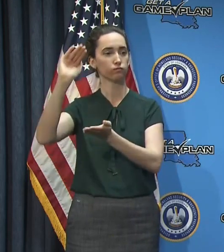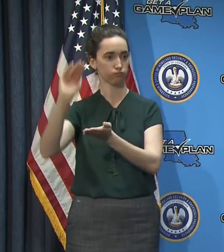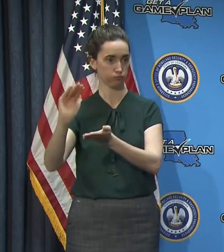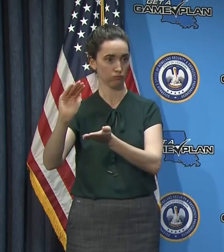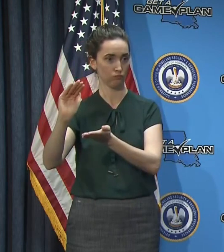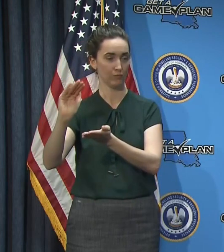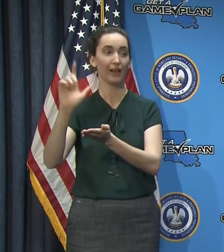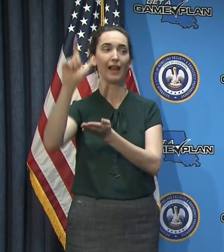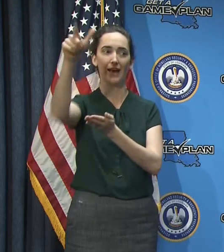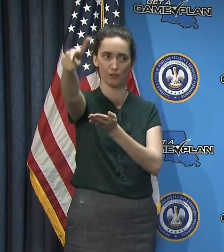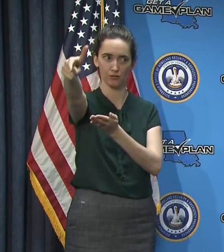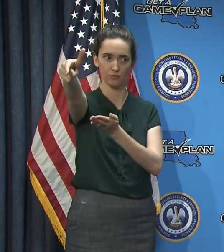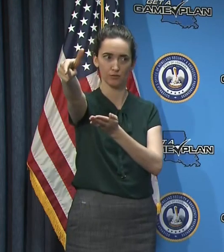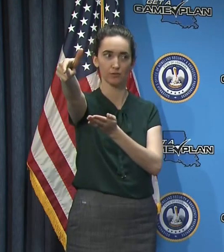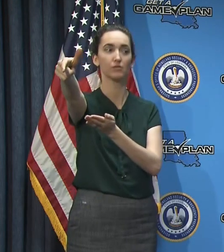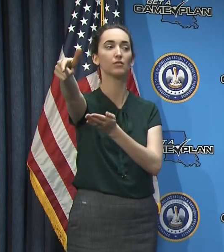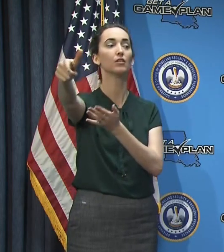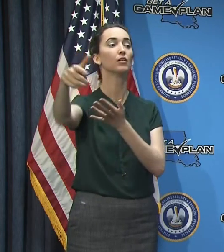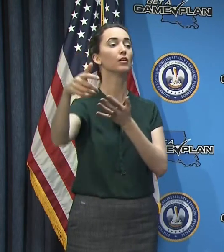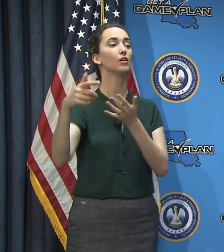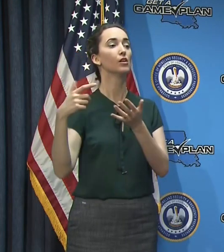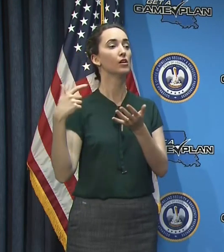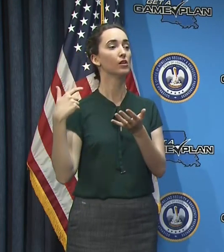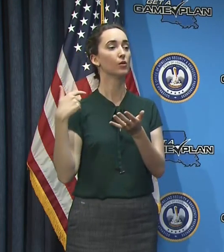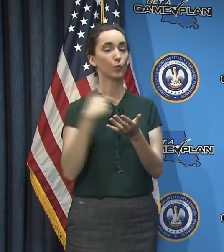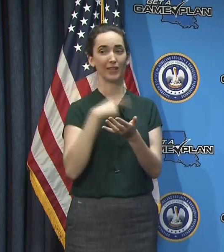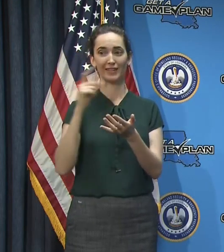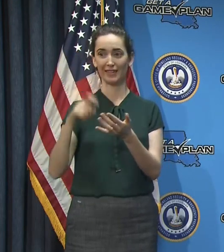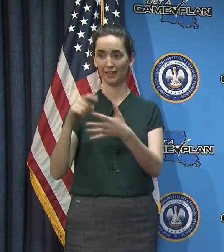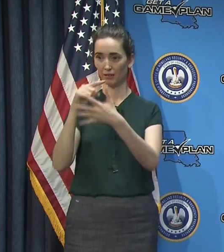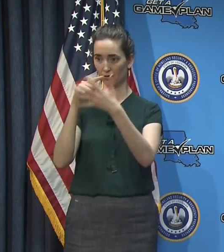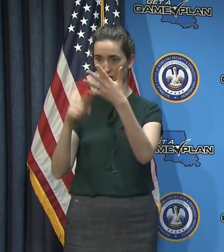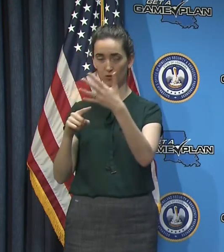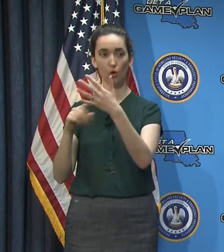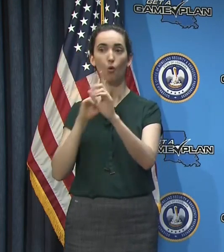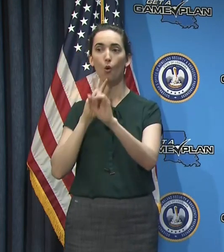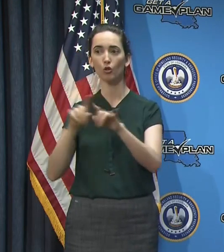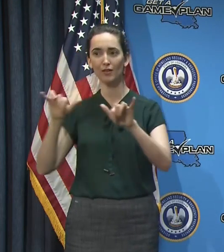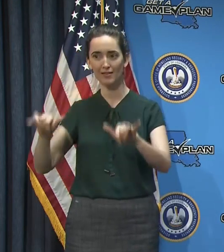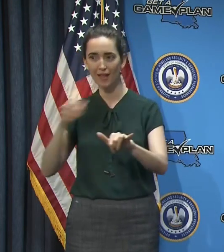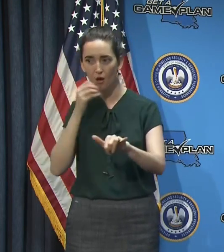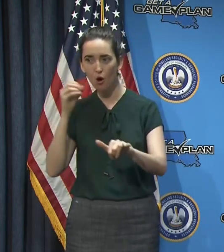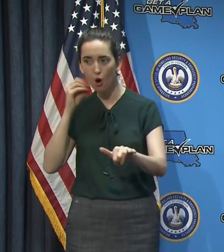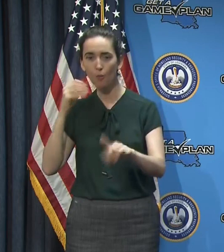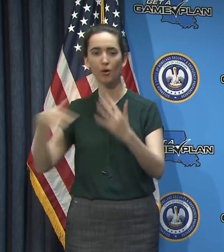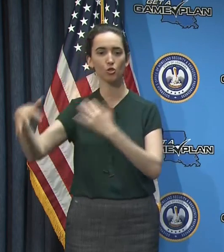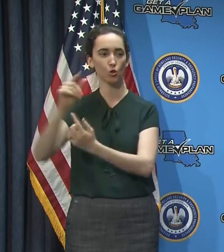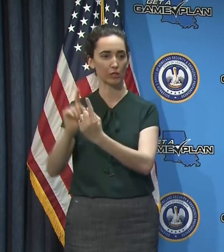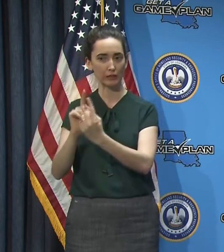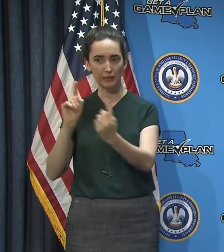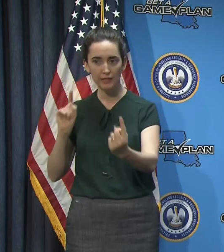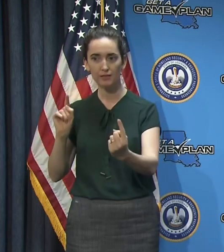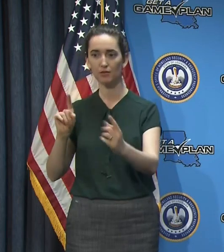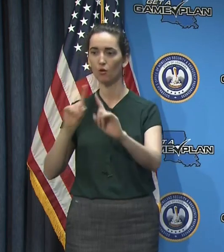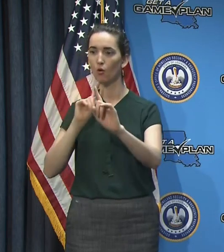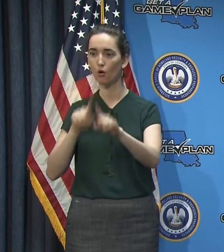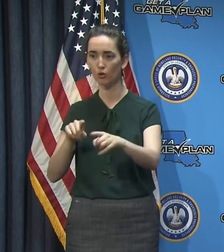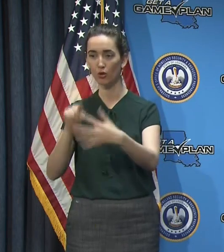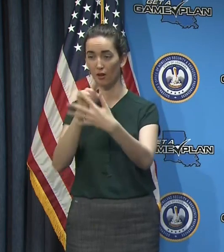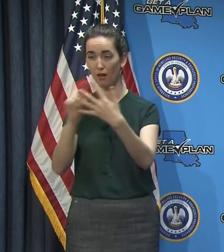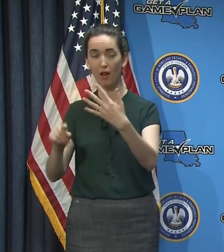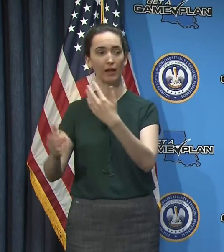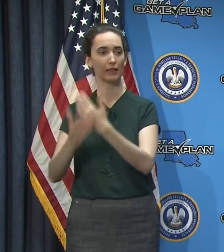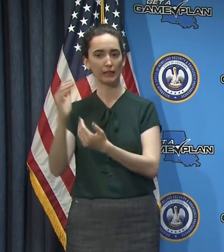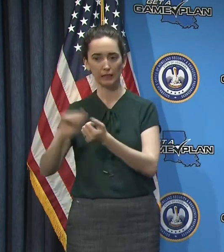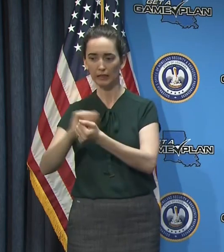go, uh, while we need everyone to continue to comply with the stay at home order with the social distancing, um, with all the